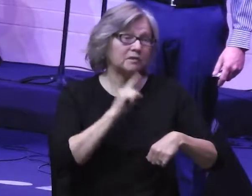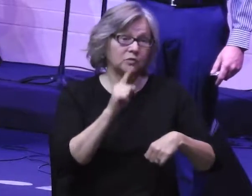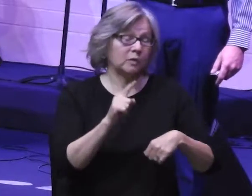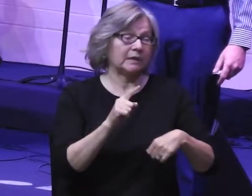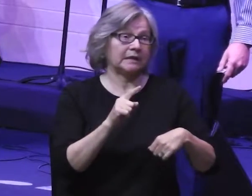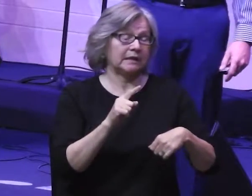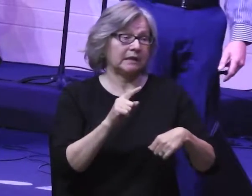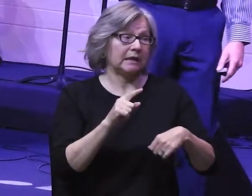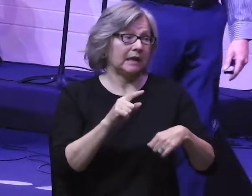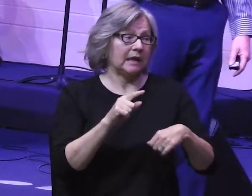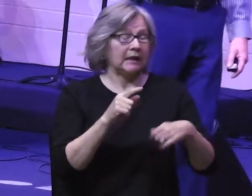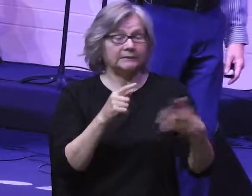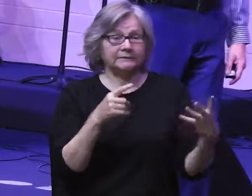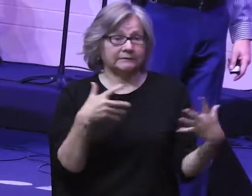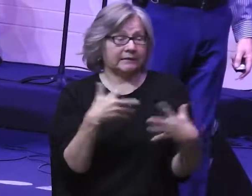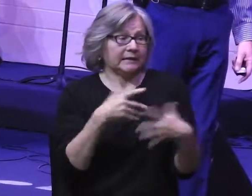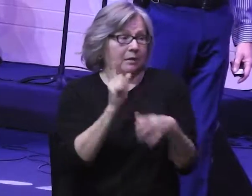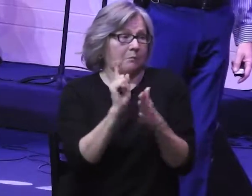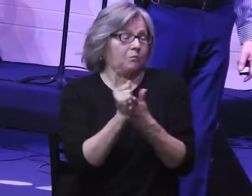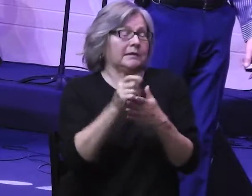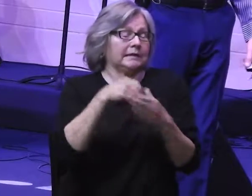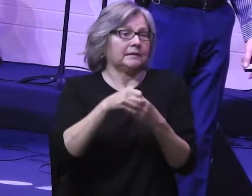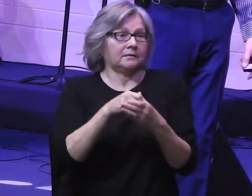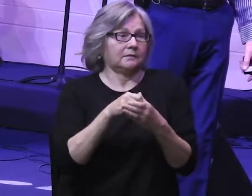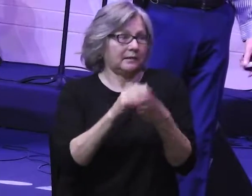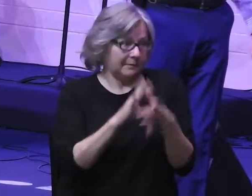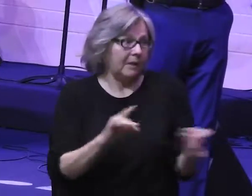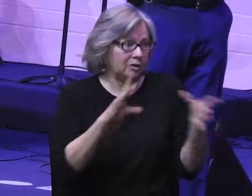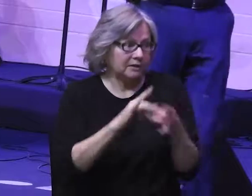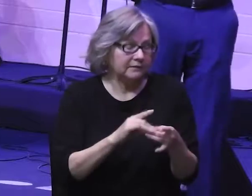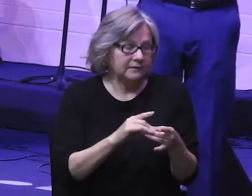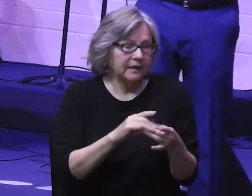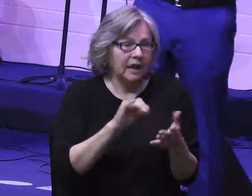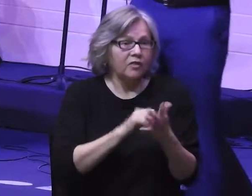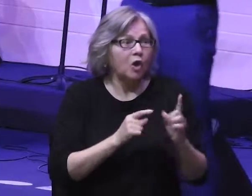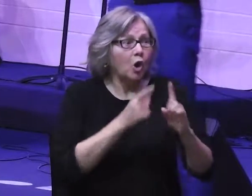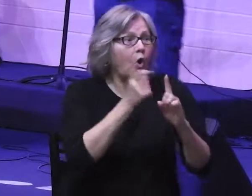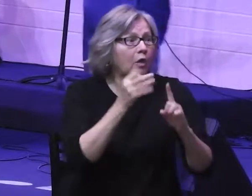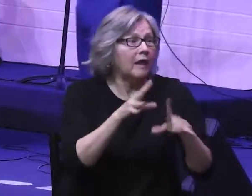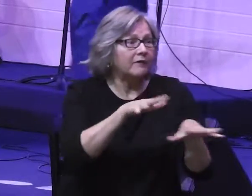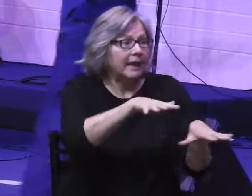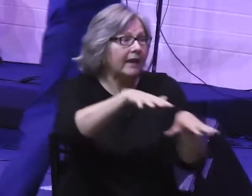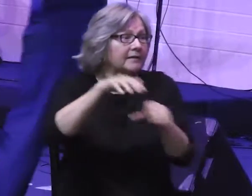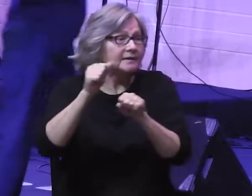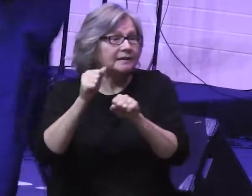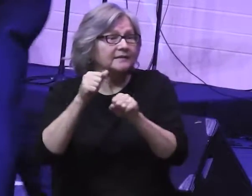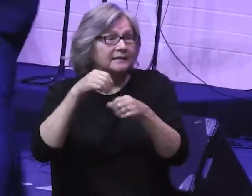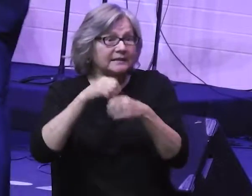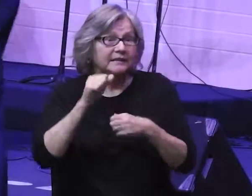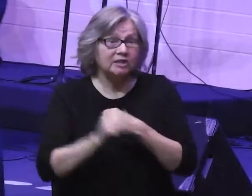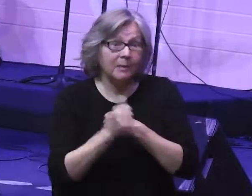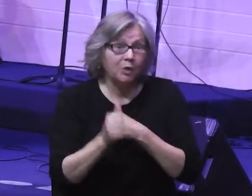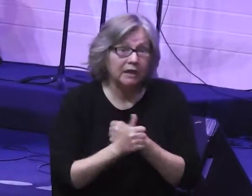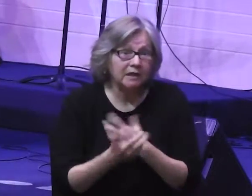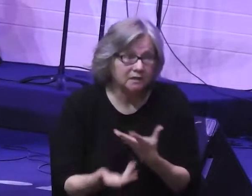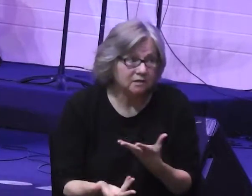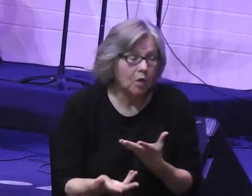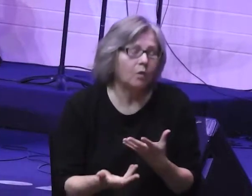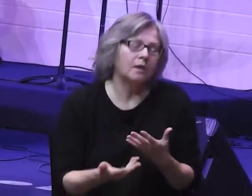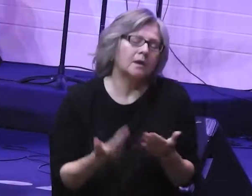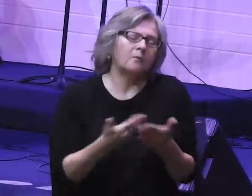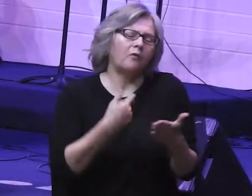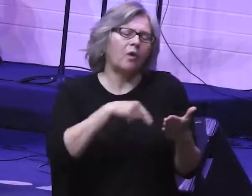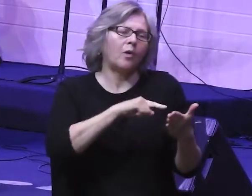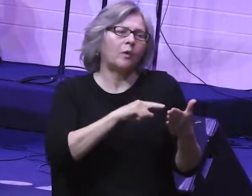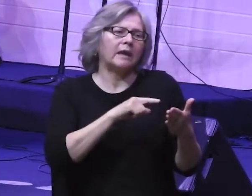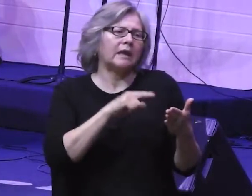narrative. It's when the ultimate goal of the Exodus itself is kind of in jeopardy. So before